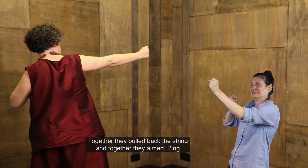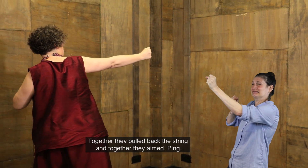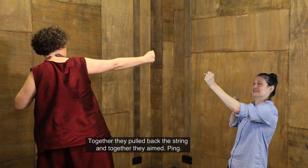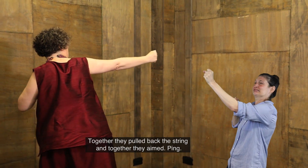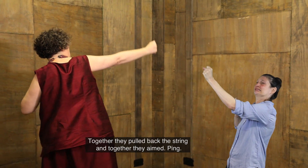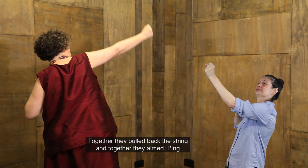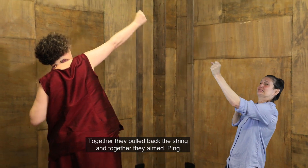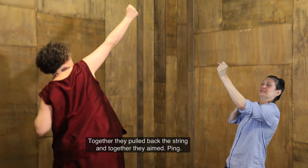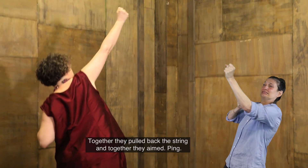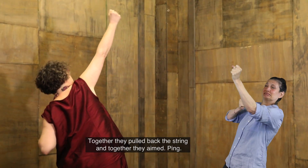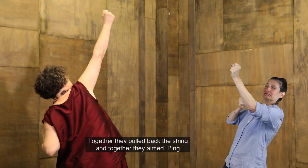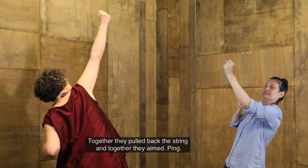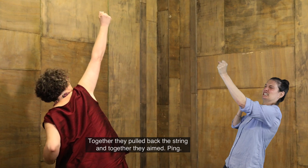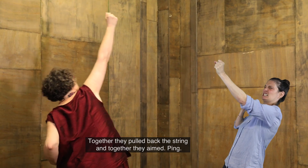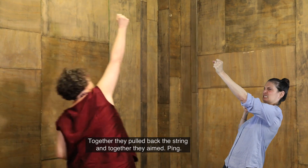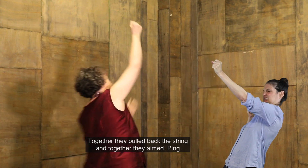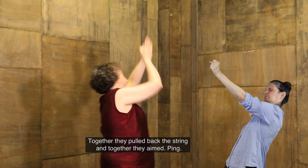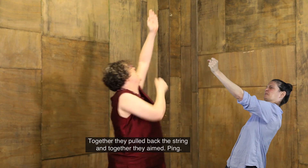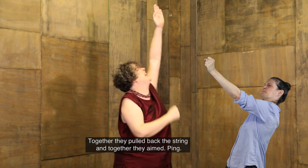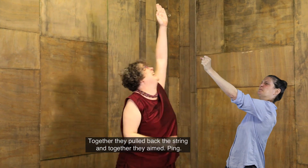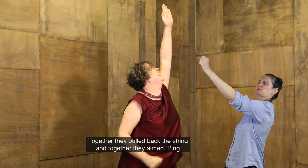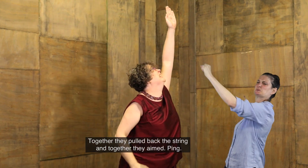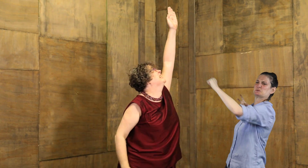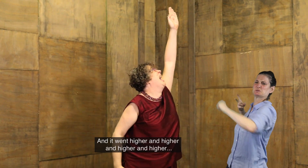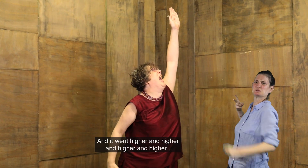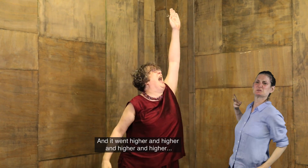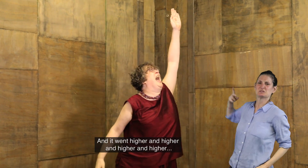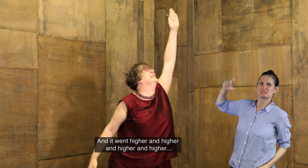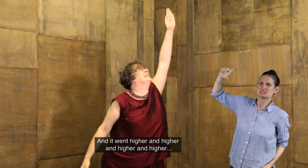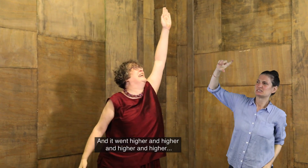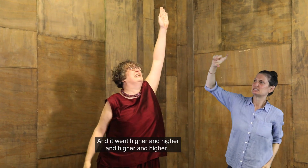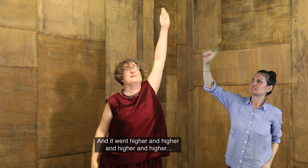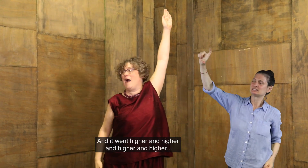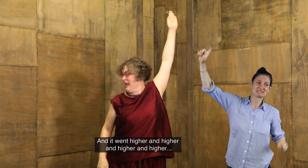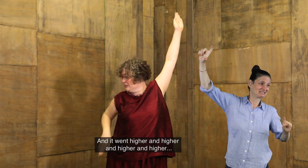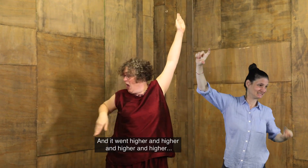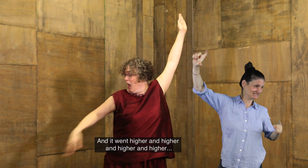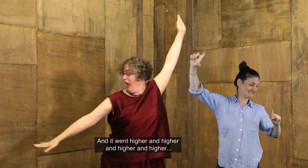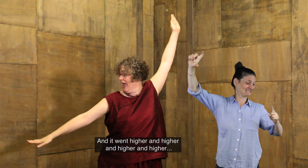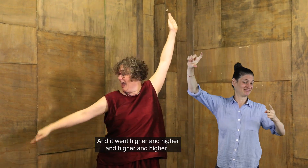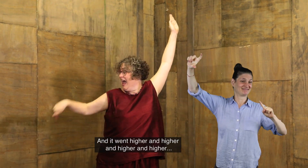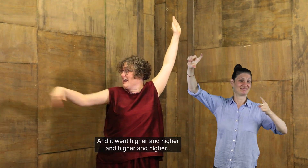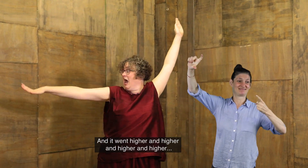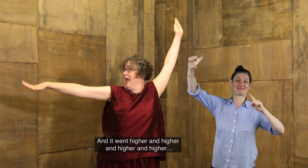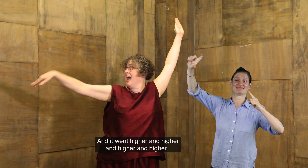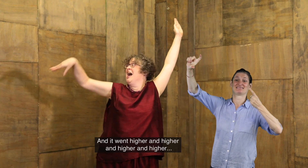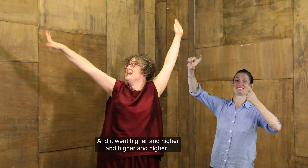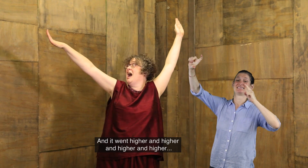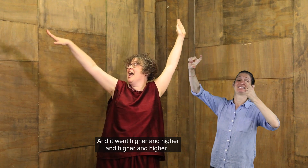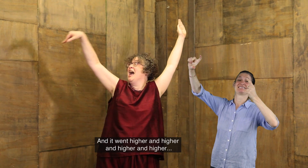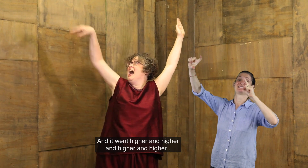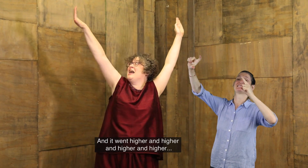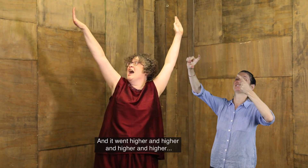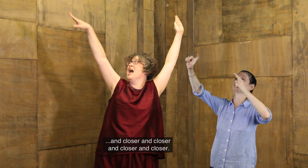And together, they aimed. Bing! And it went higher, and higher,